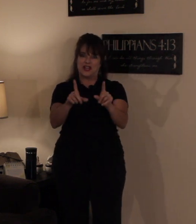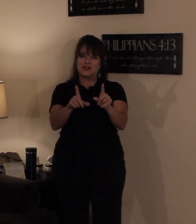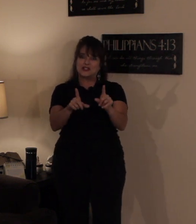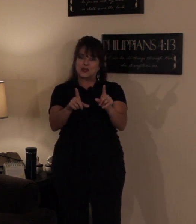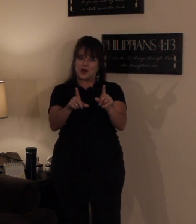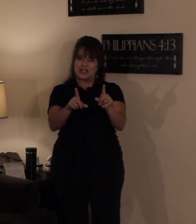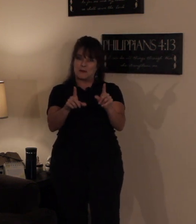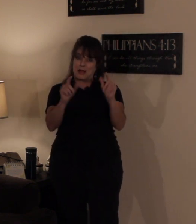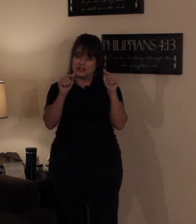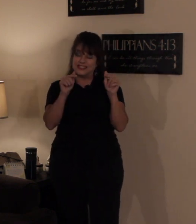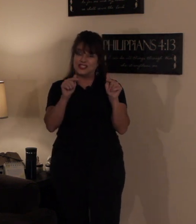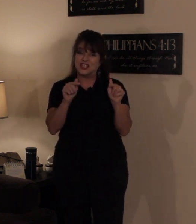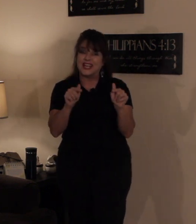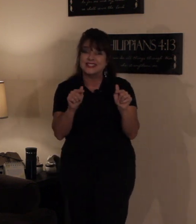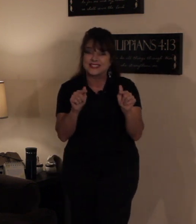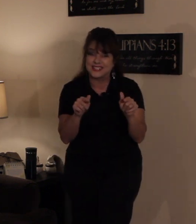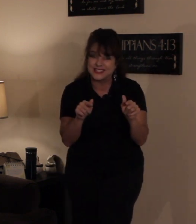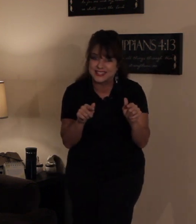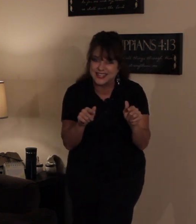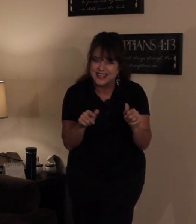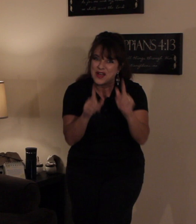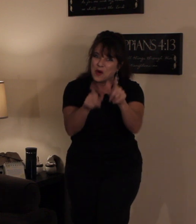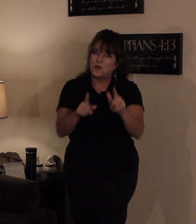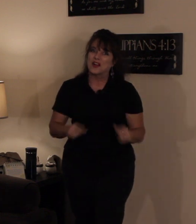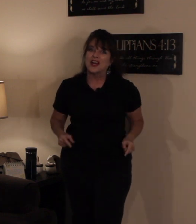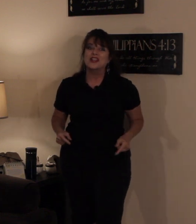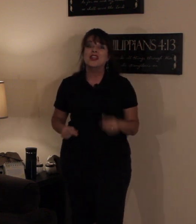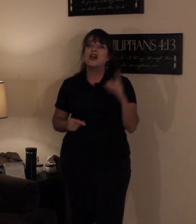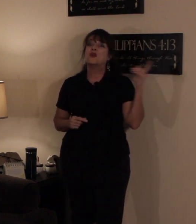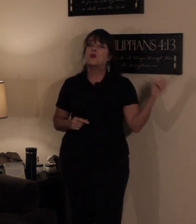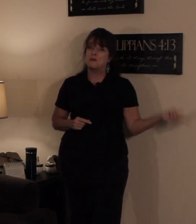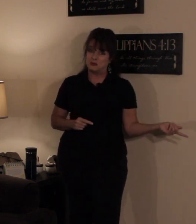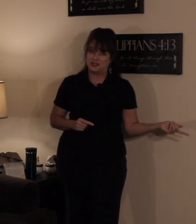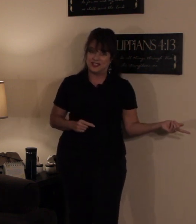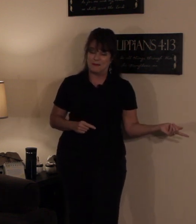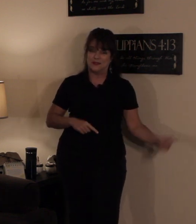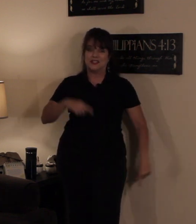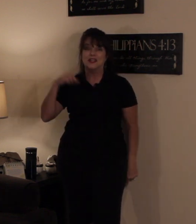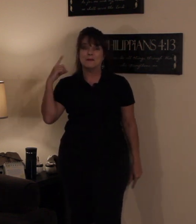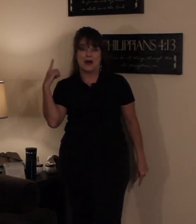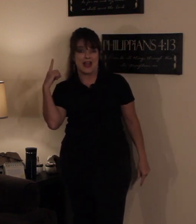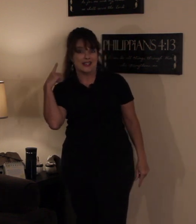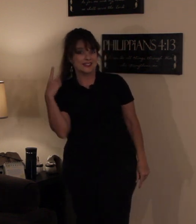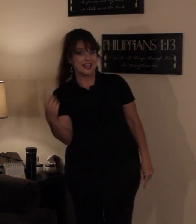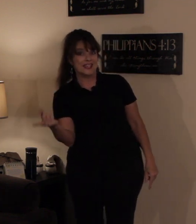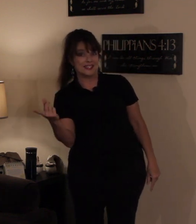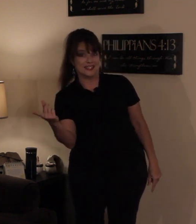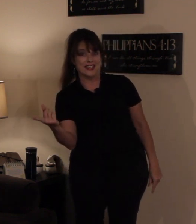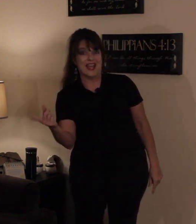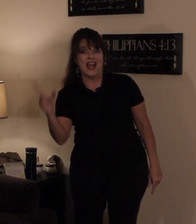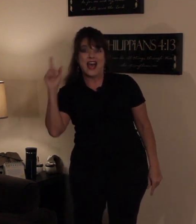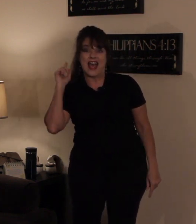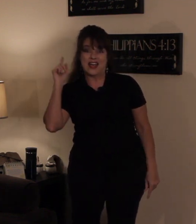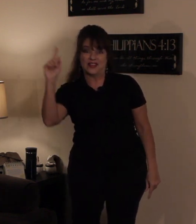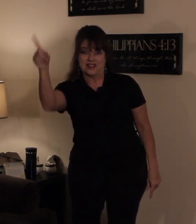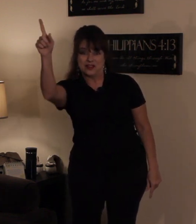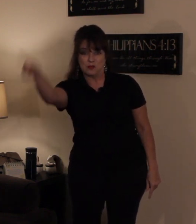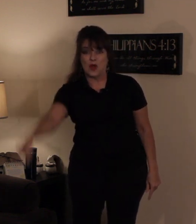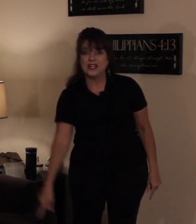another story in the Bible in Genesis where another woman was tempted by Satan at the one